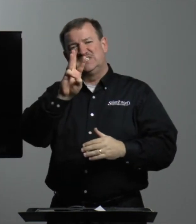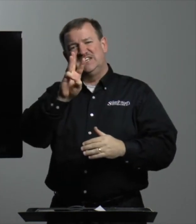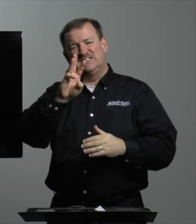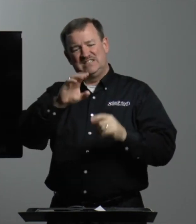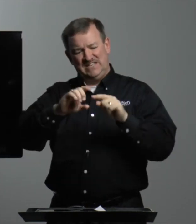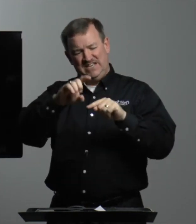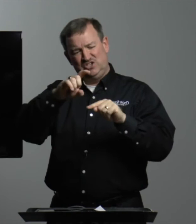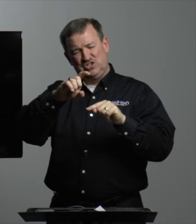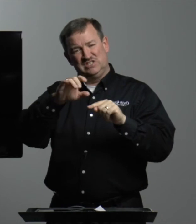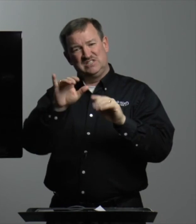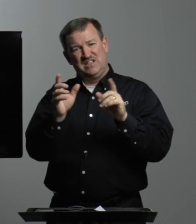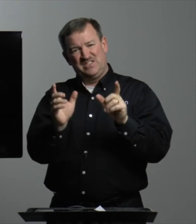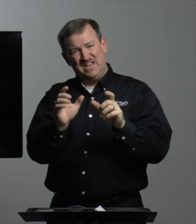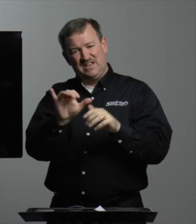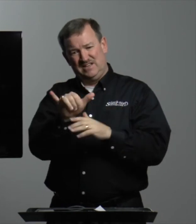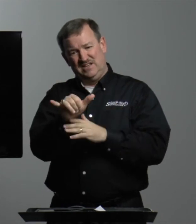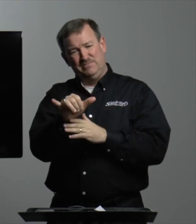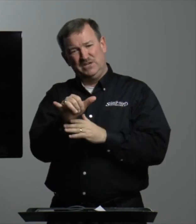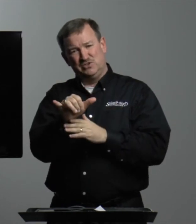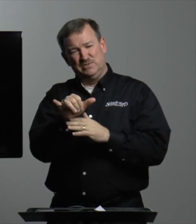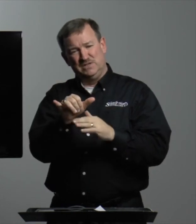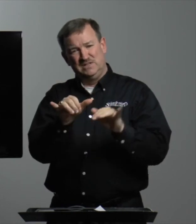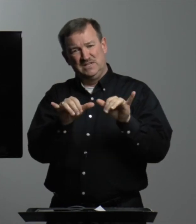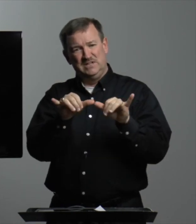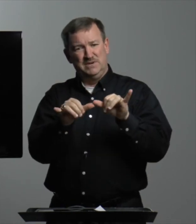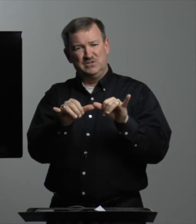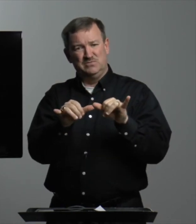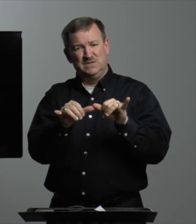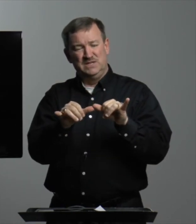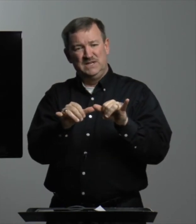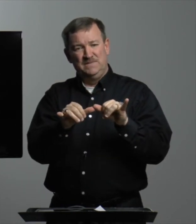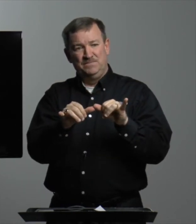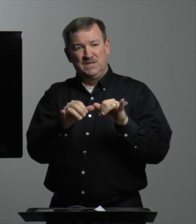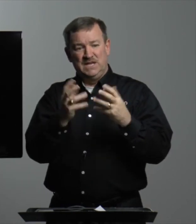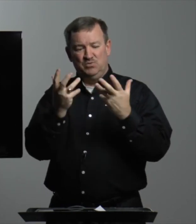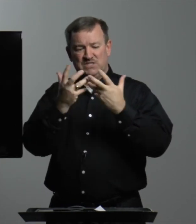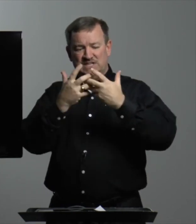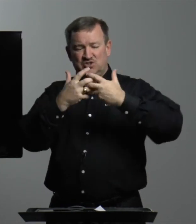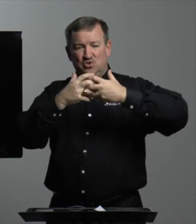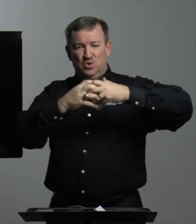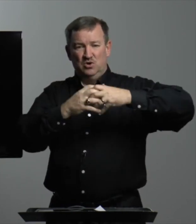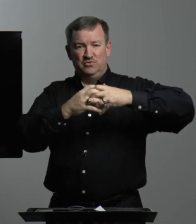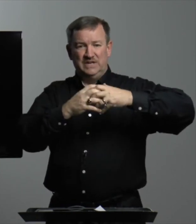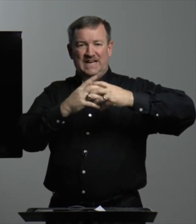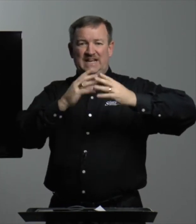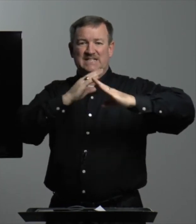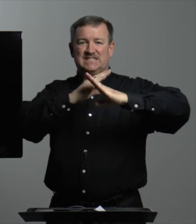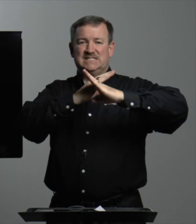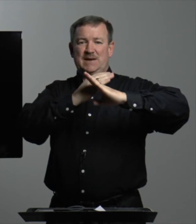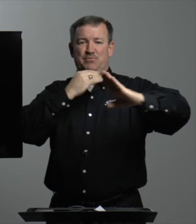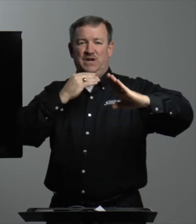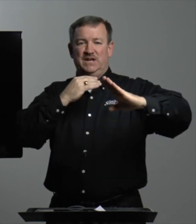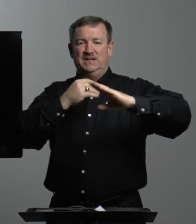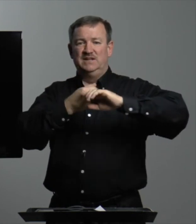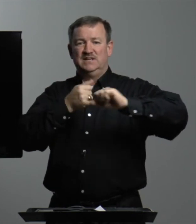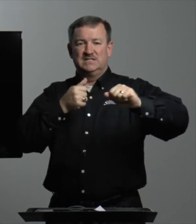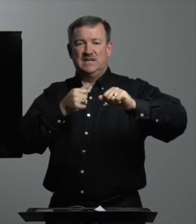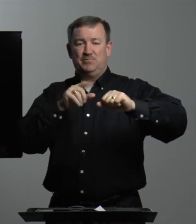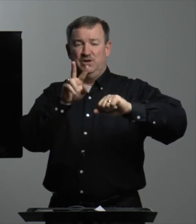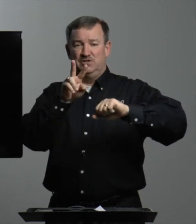six inches thick in measurement, in measurement. It was interwoven, and it separated, separated